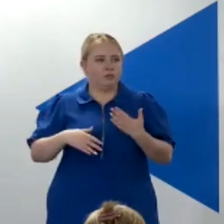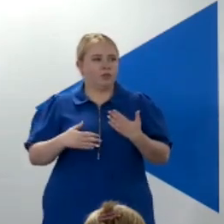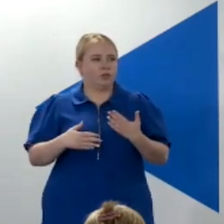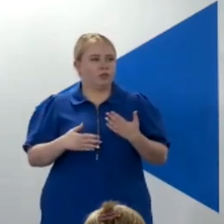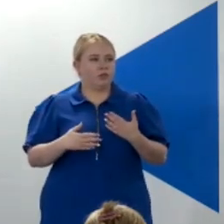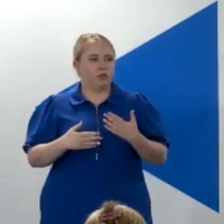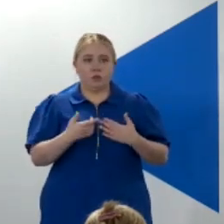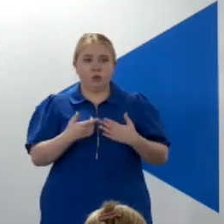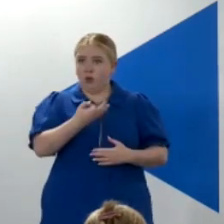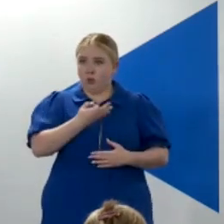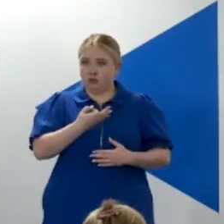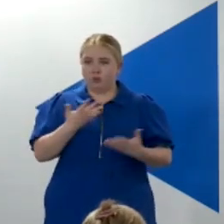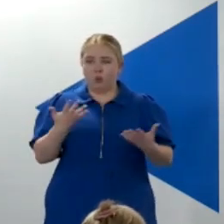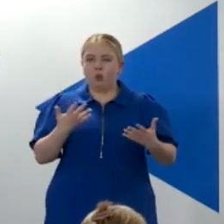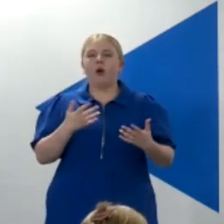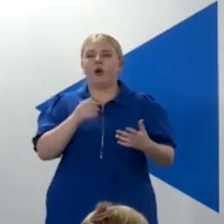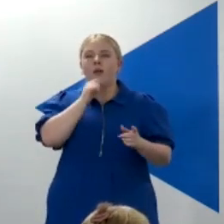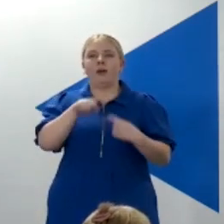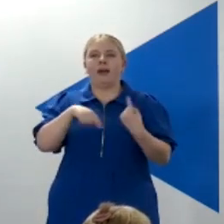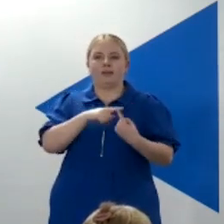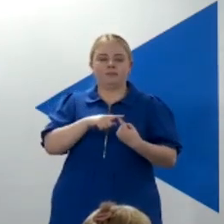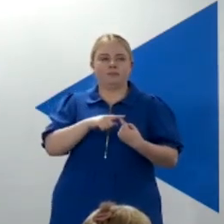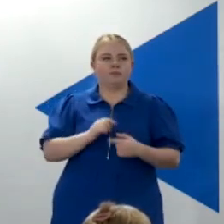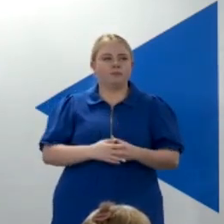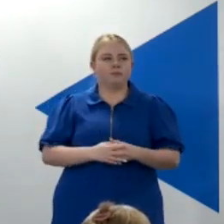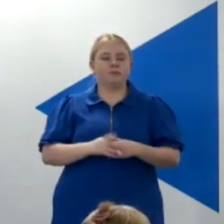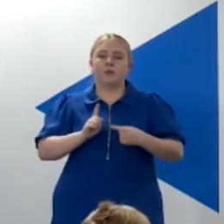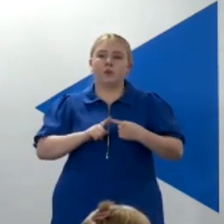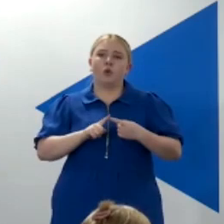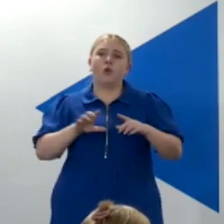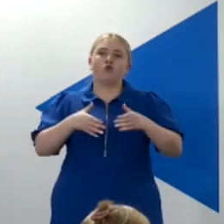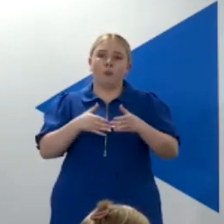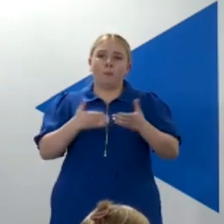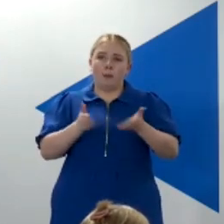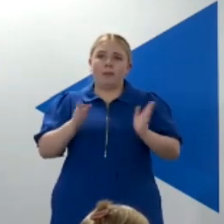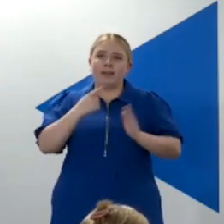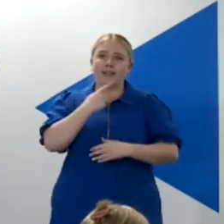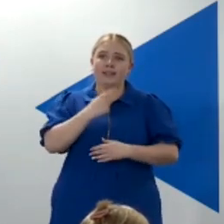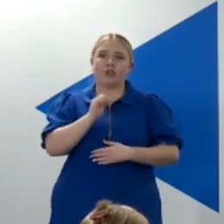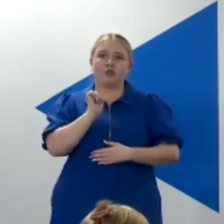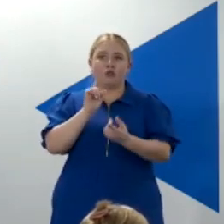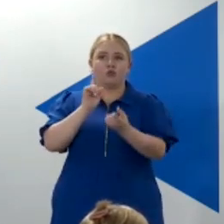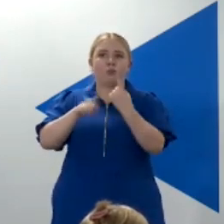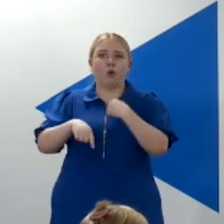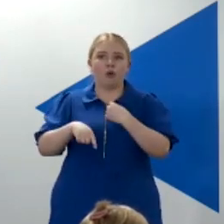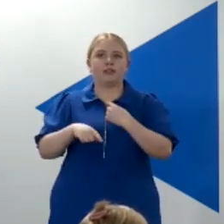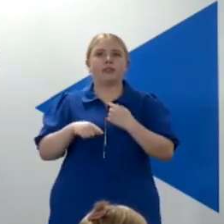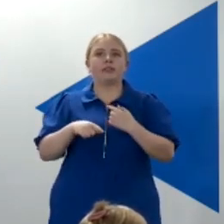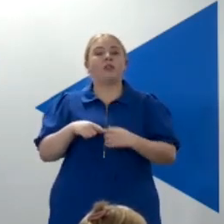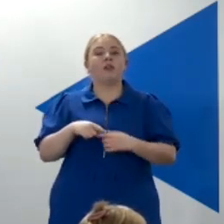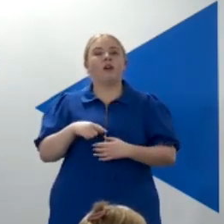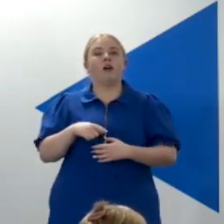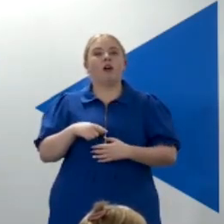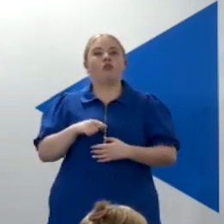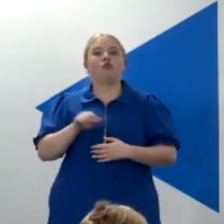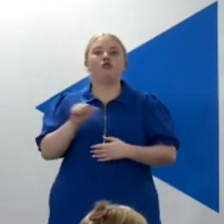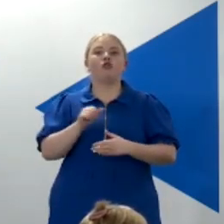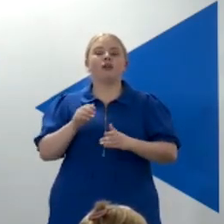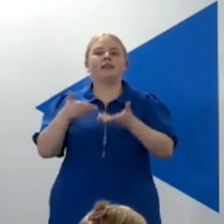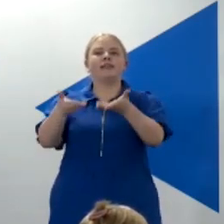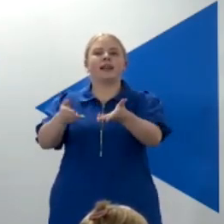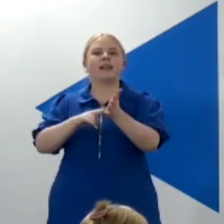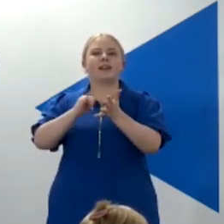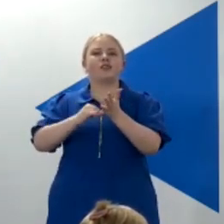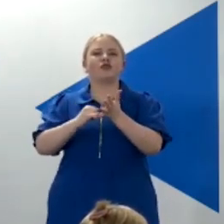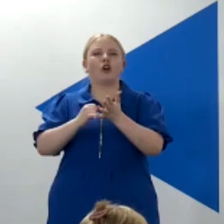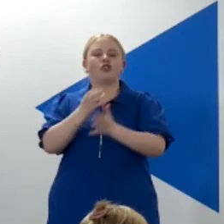Okay. Is that your question? Well, I'll come back to that. Your group did publicly say that your response to this would be to send Nicola Sturgeon flowers. I